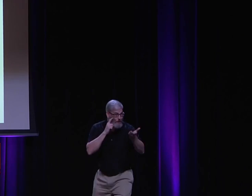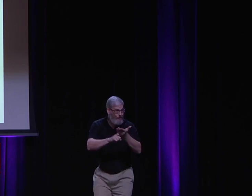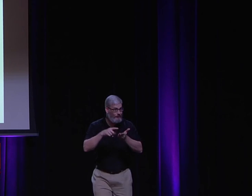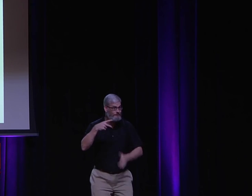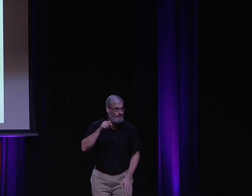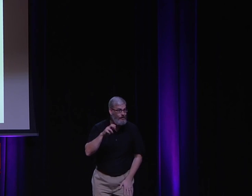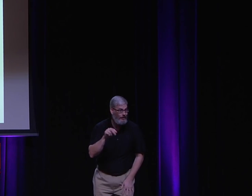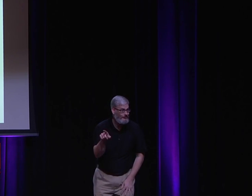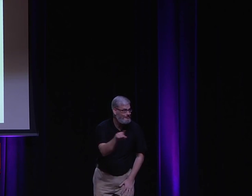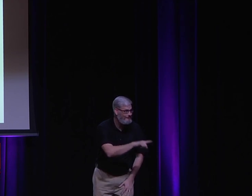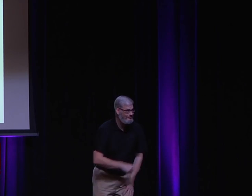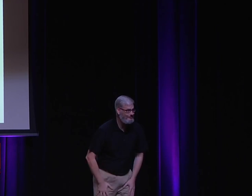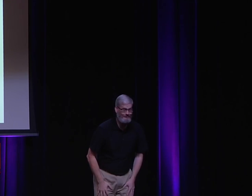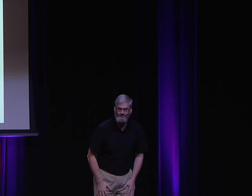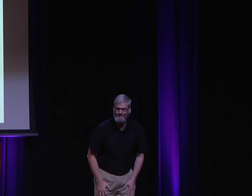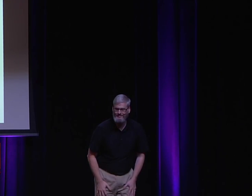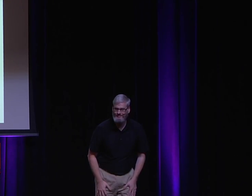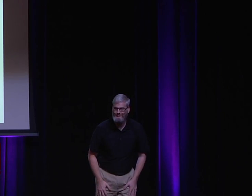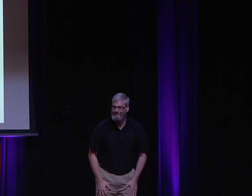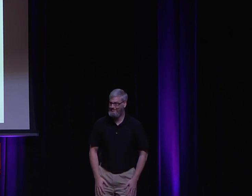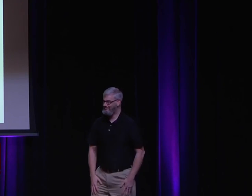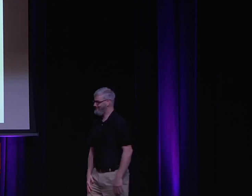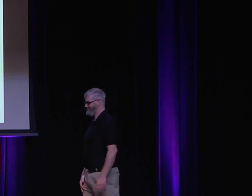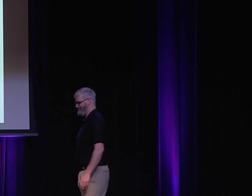So you see a pattern happening here throughout history.